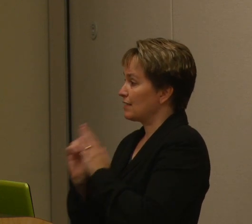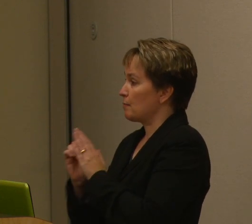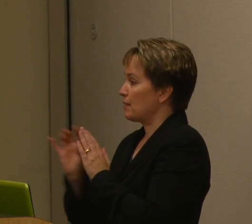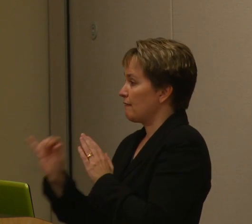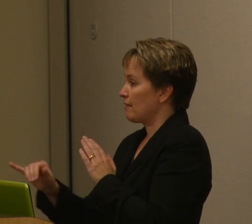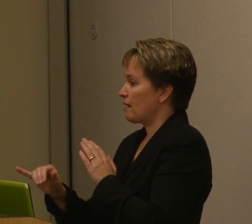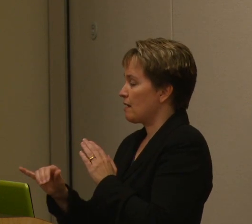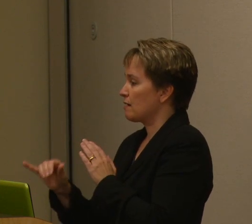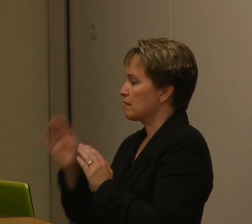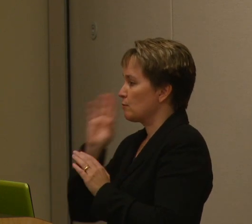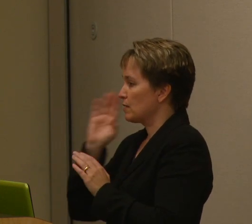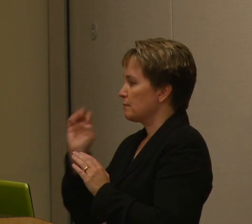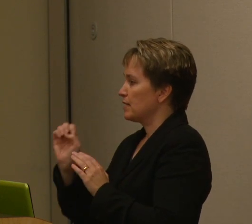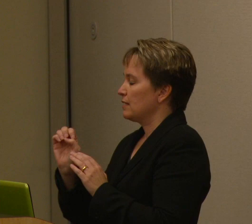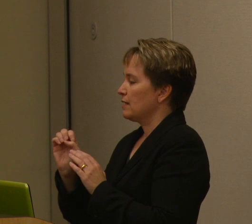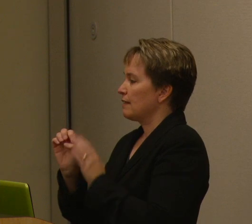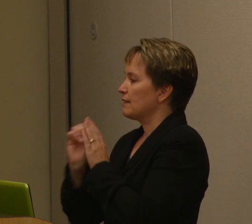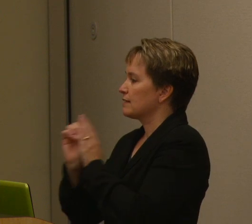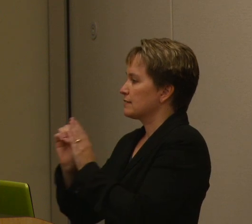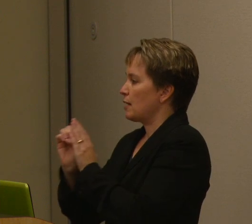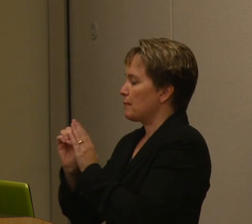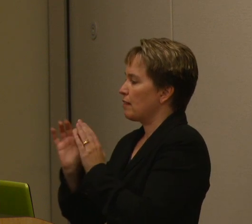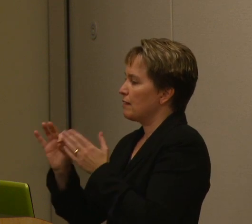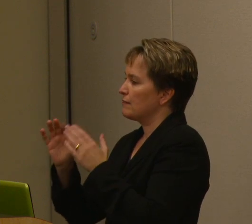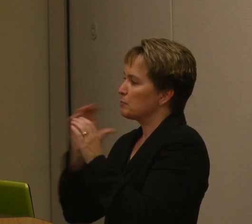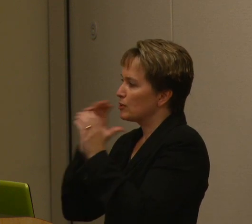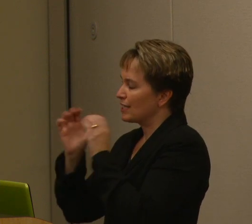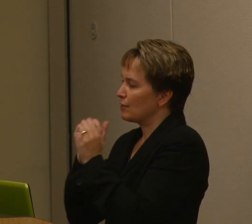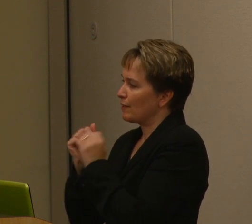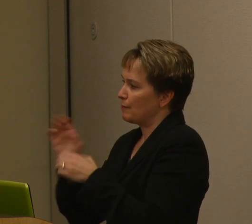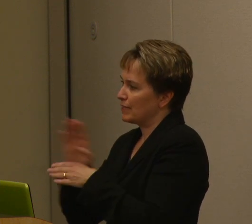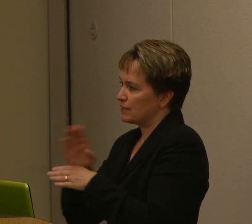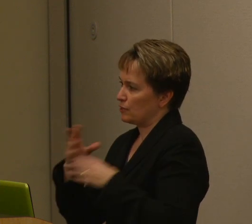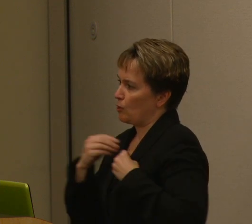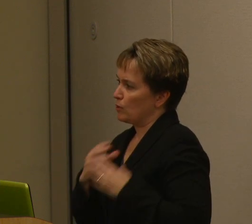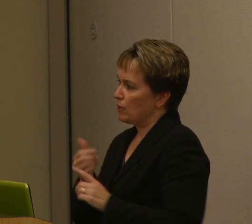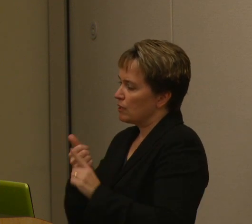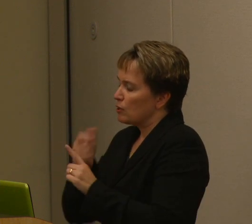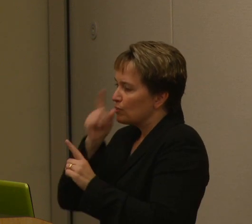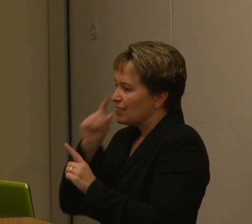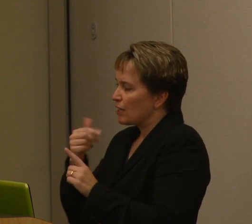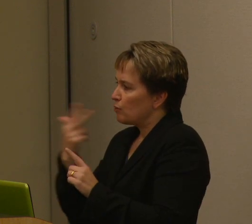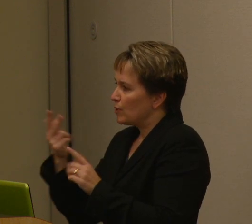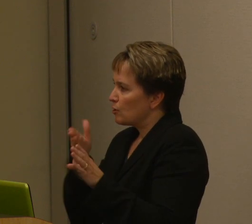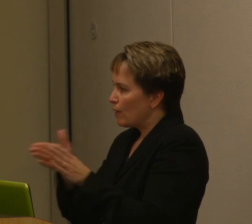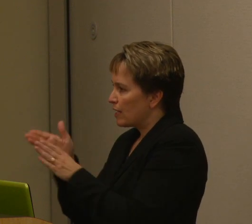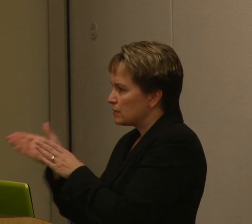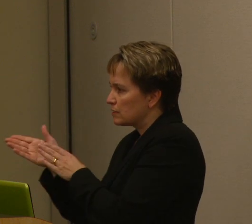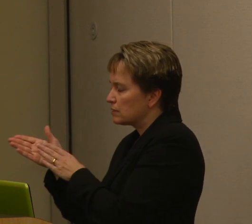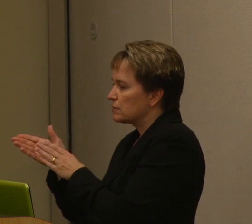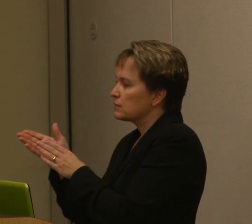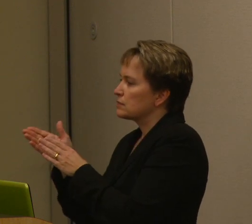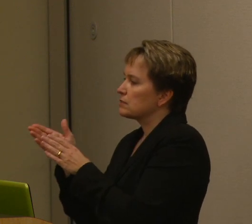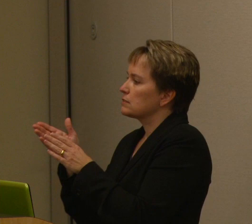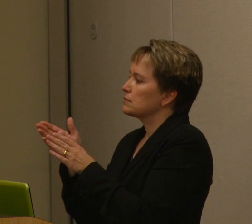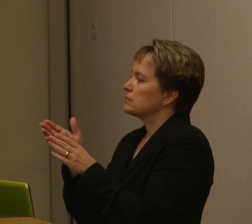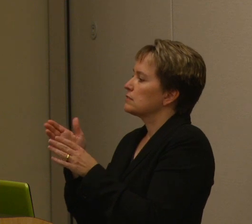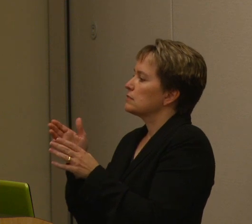of that I think would be the example of communicating with a business owner who really has three ways where their